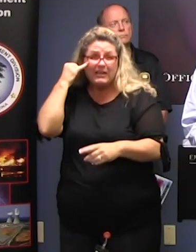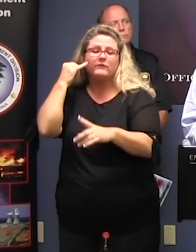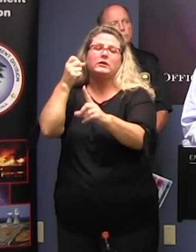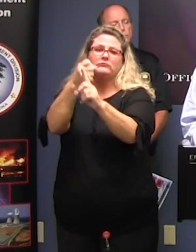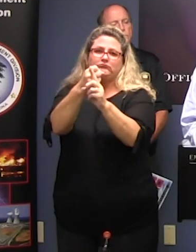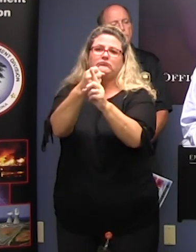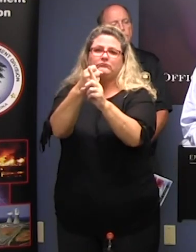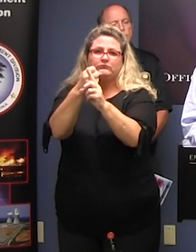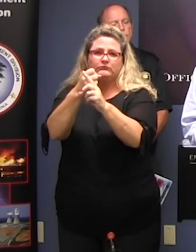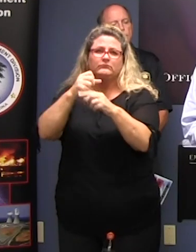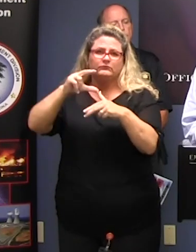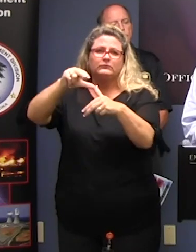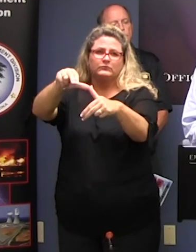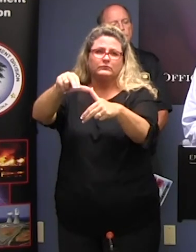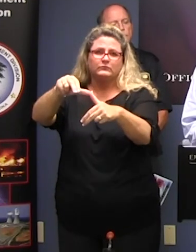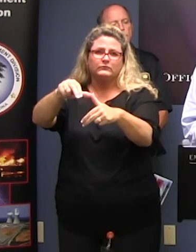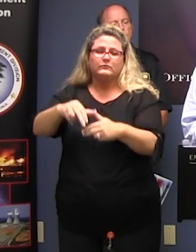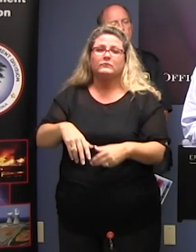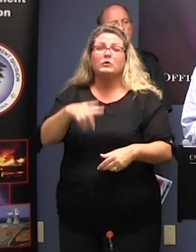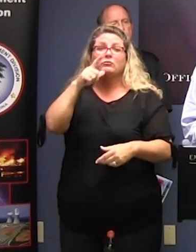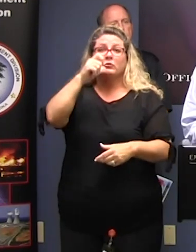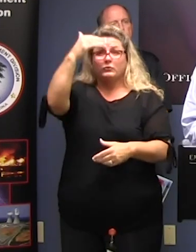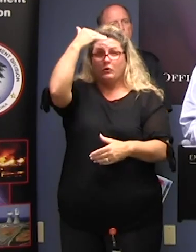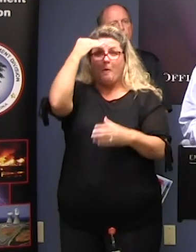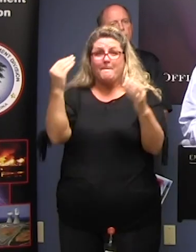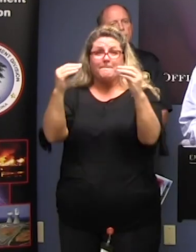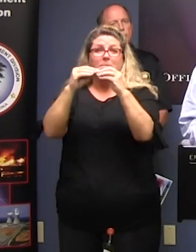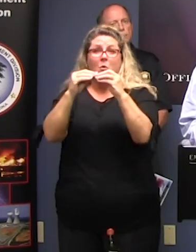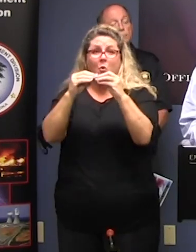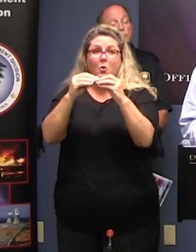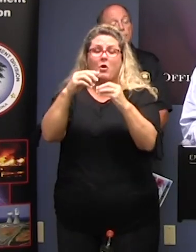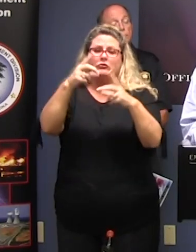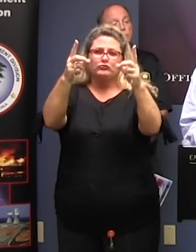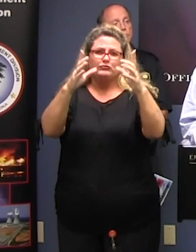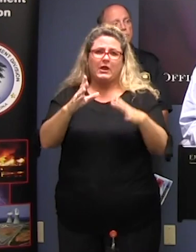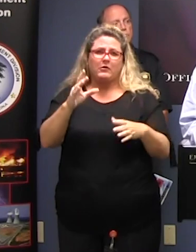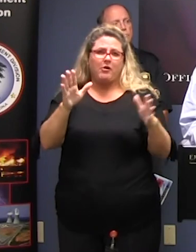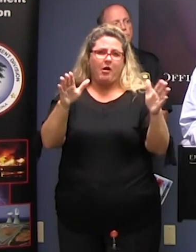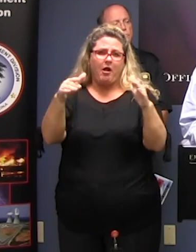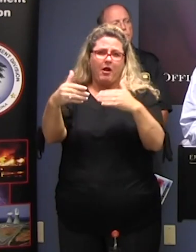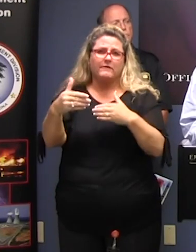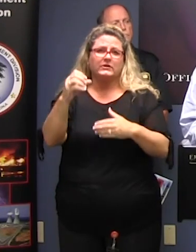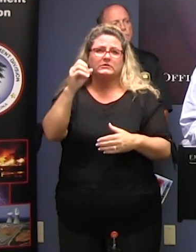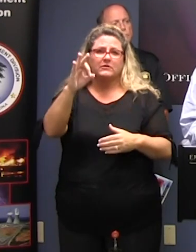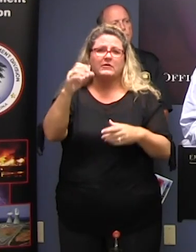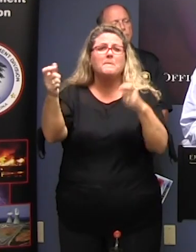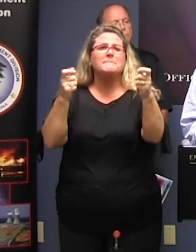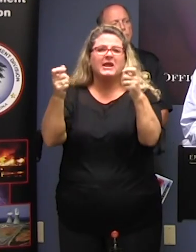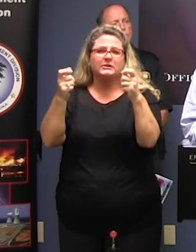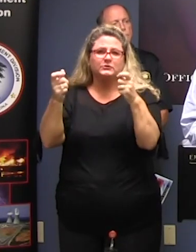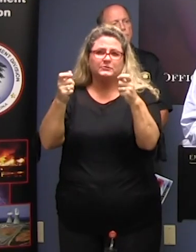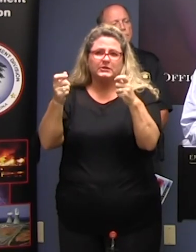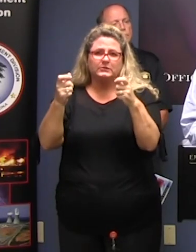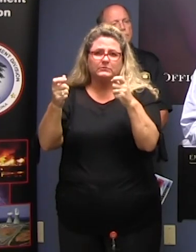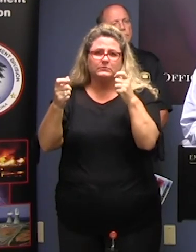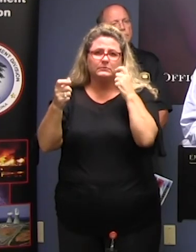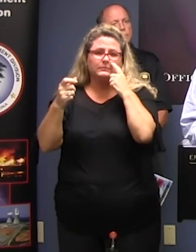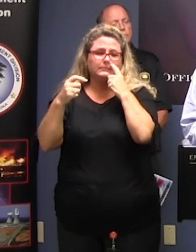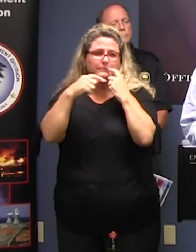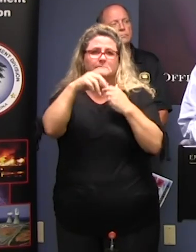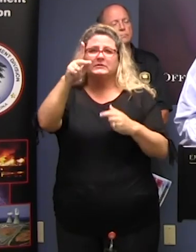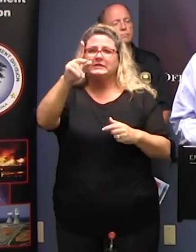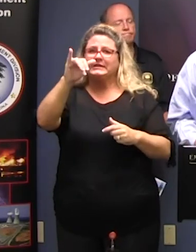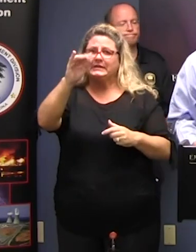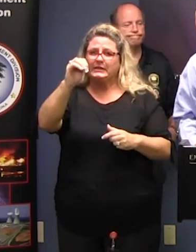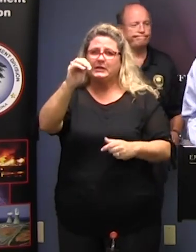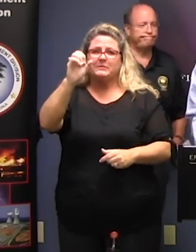arrives and the one who has the details on that is the director of the office of management and that is